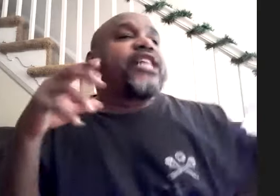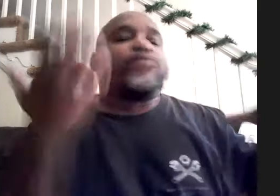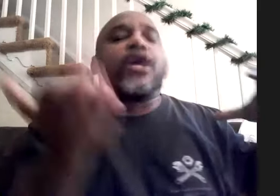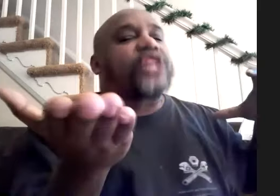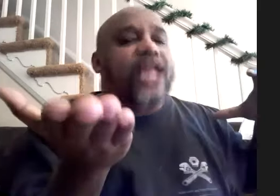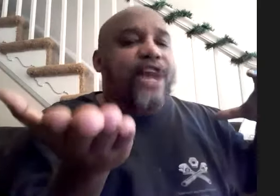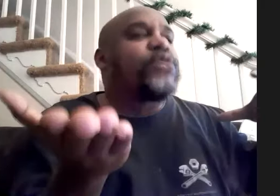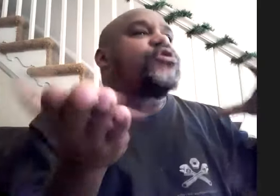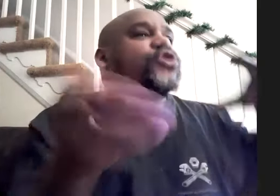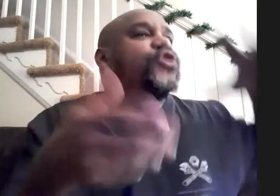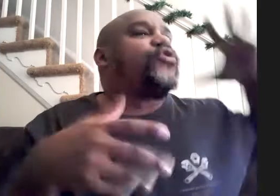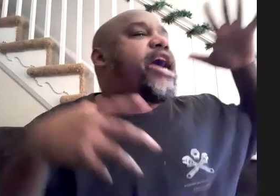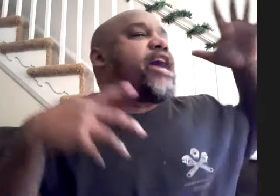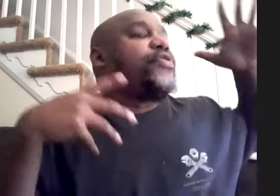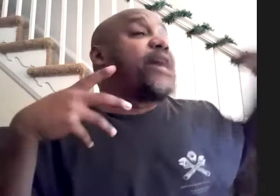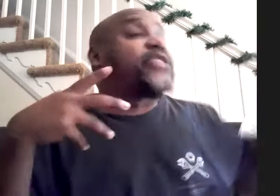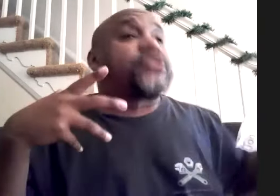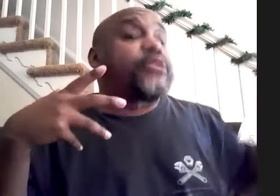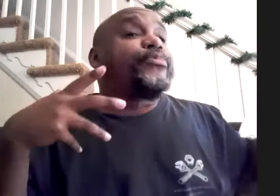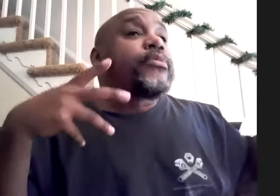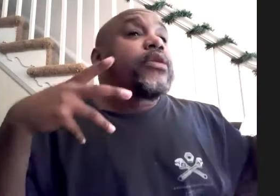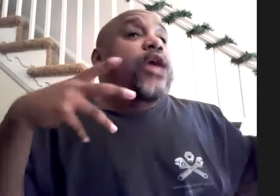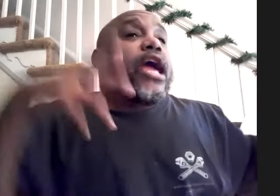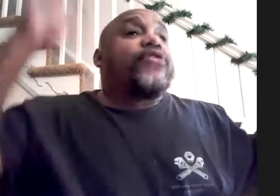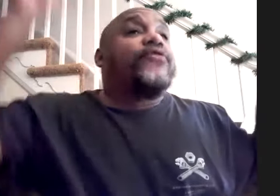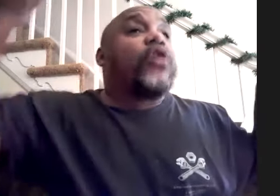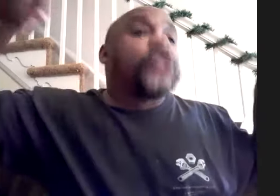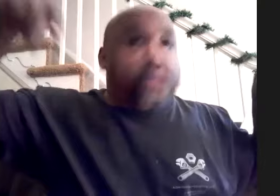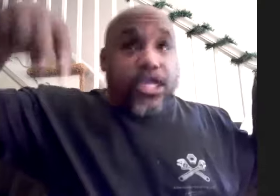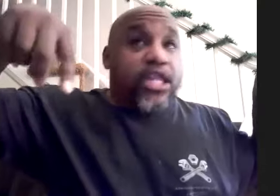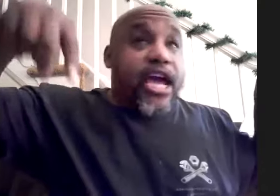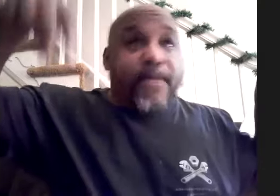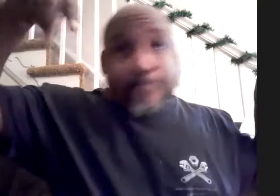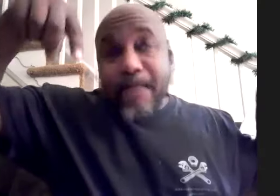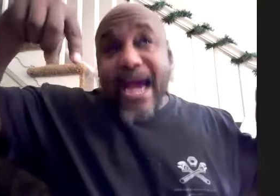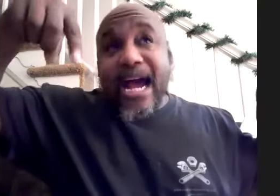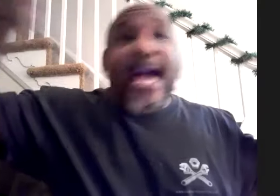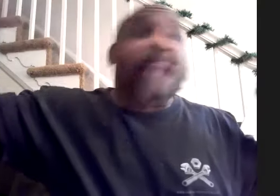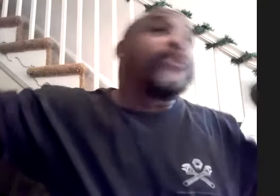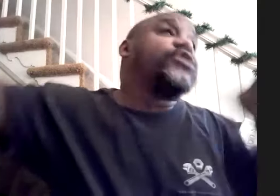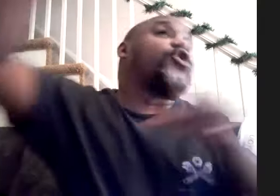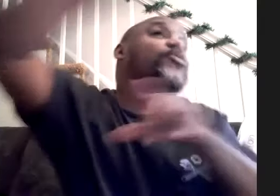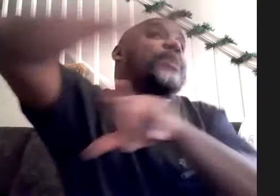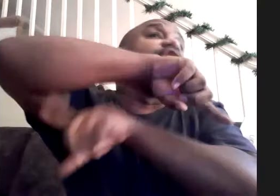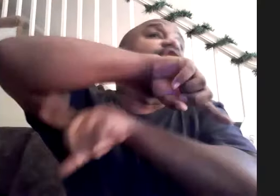to play with the guy from later and soon and the bassist and the vocalist in late and man guy actually was in a group i was in